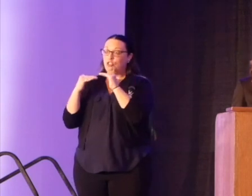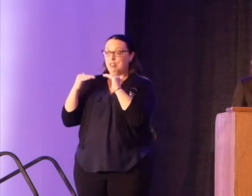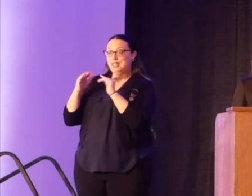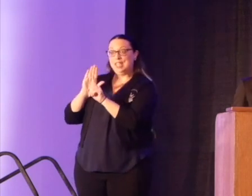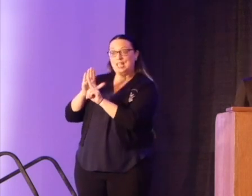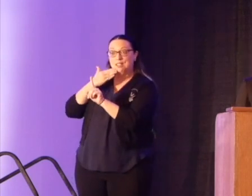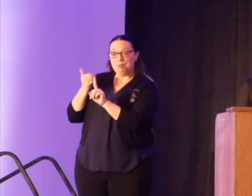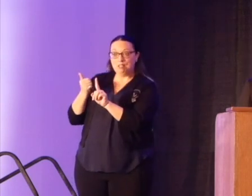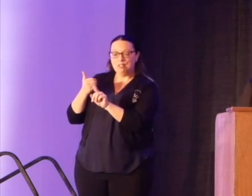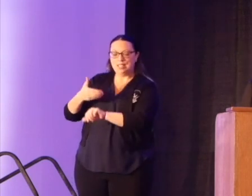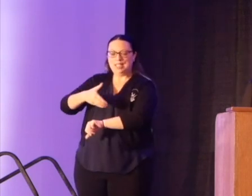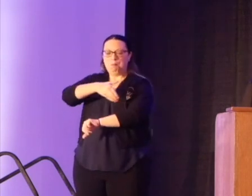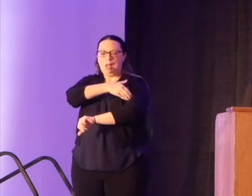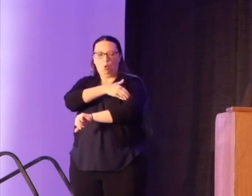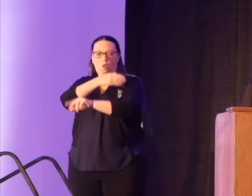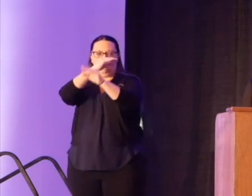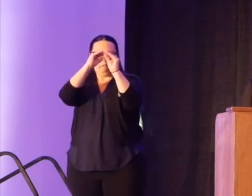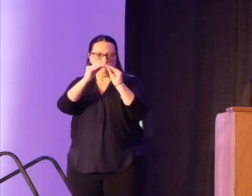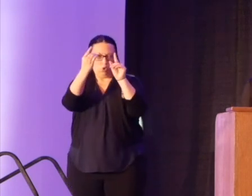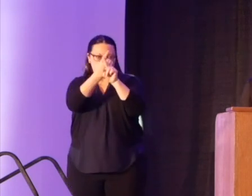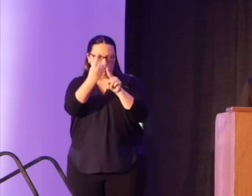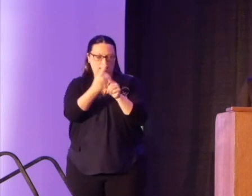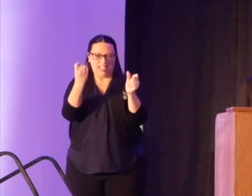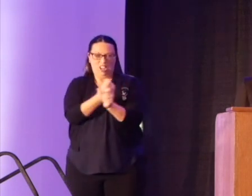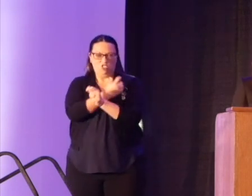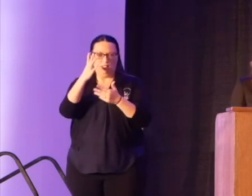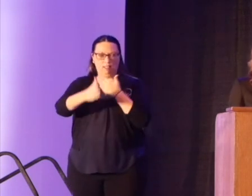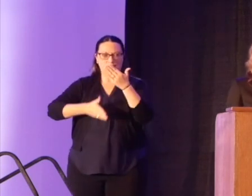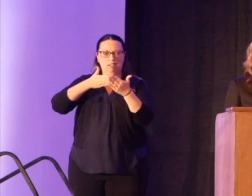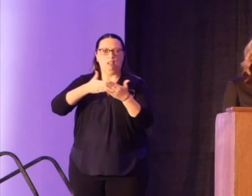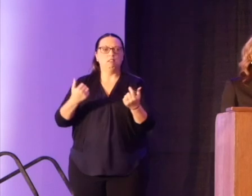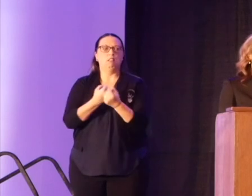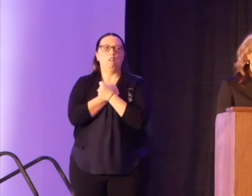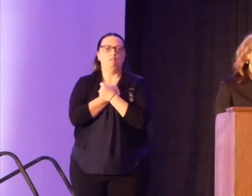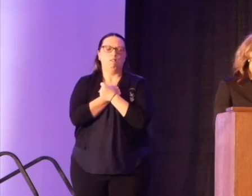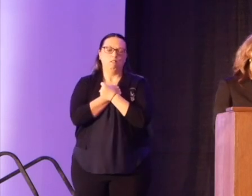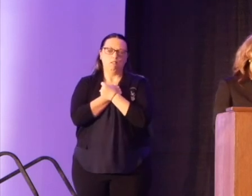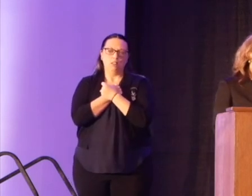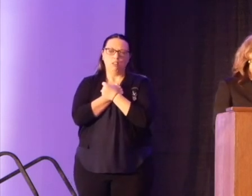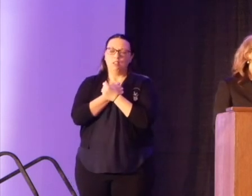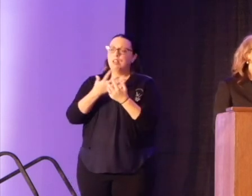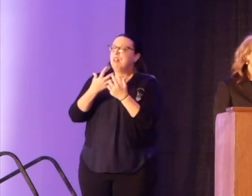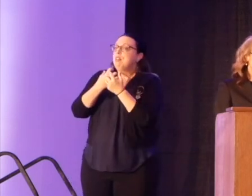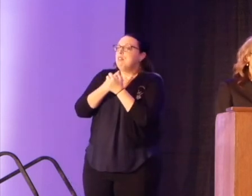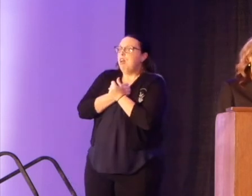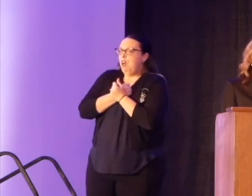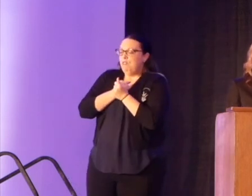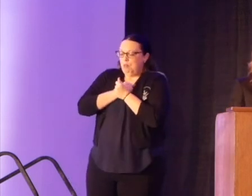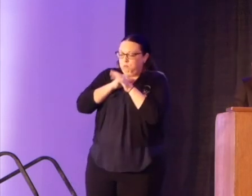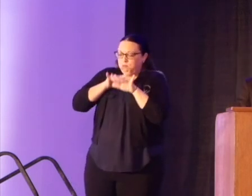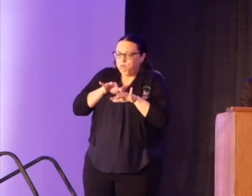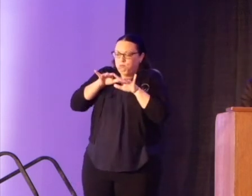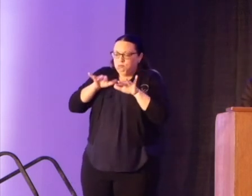best is power correcting everything that stands against love. The love that pulsates in our